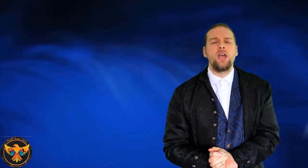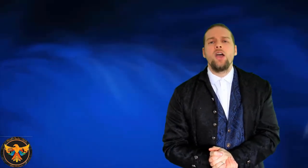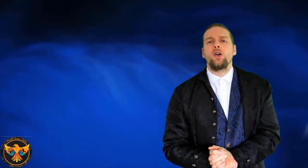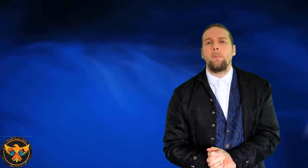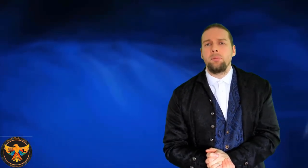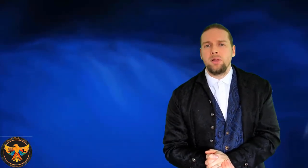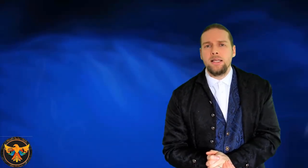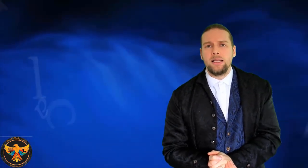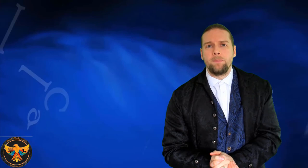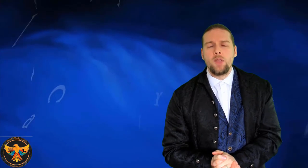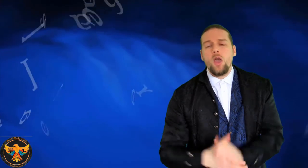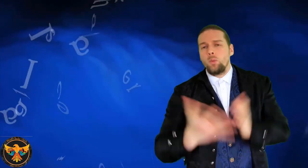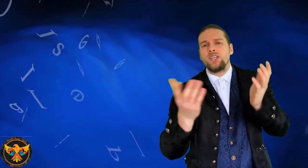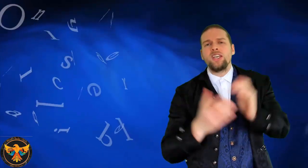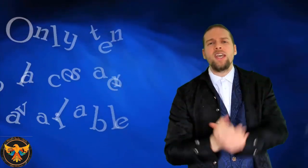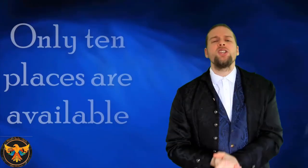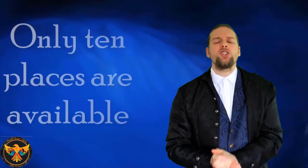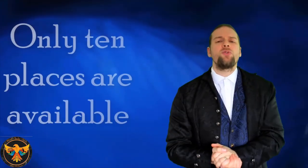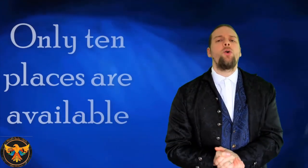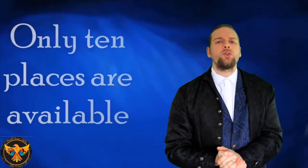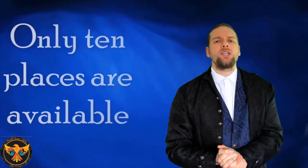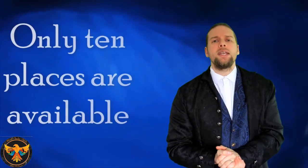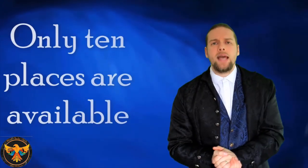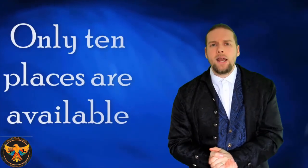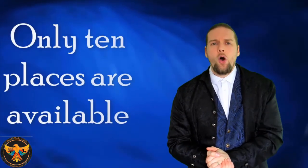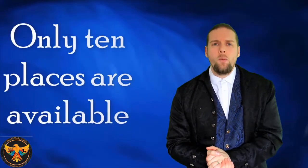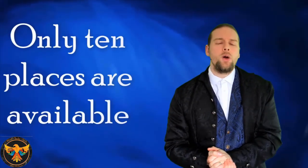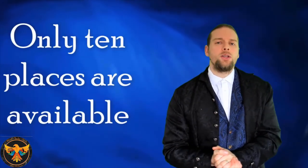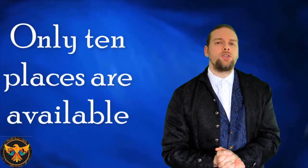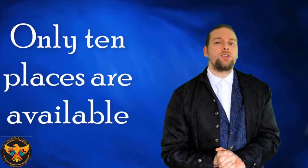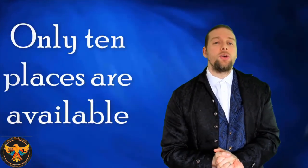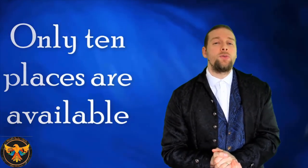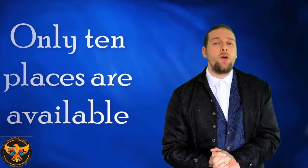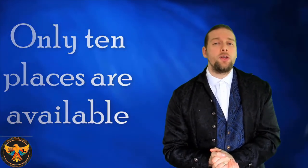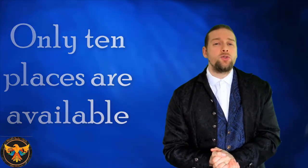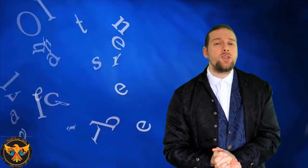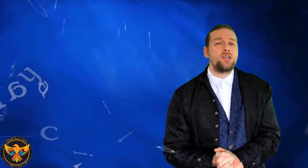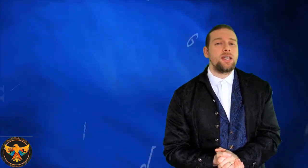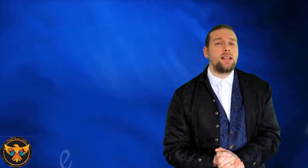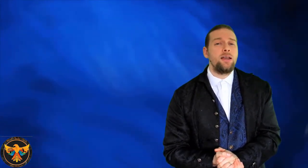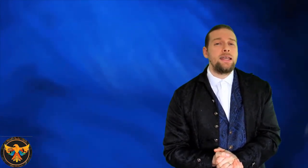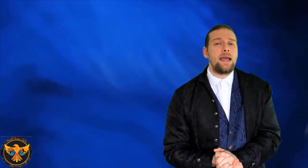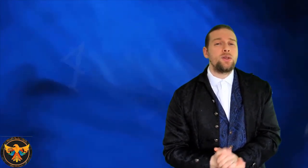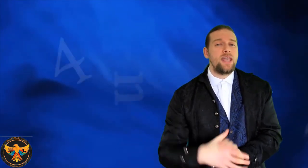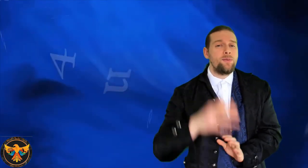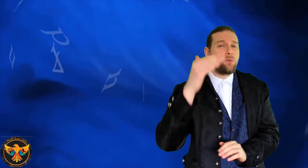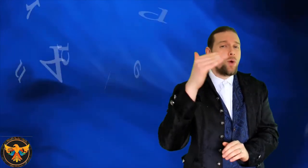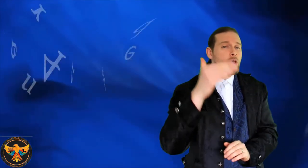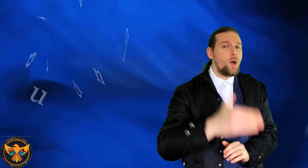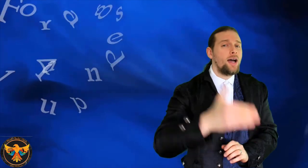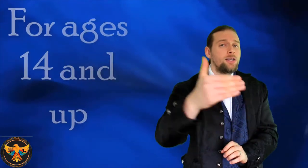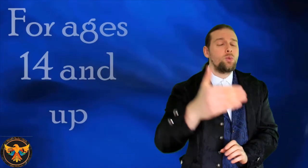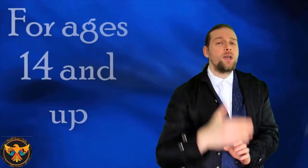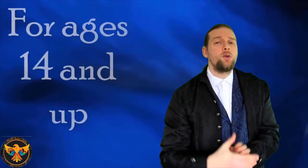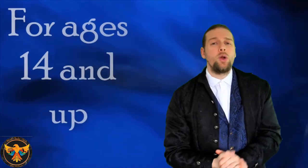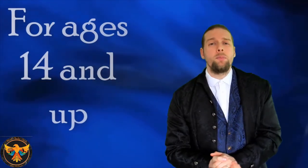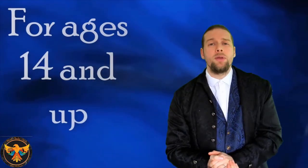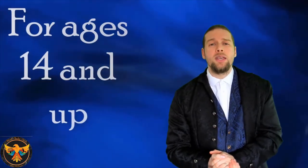completely. We take ages 14 and upwards. So if you're interested in learning how to get from where you are to where you want to be,